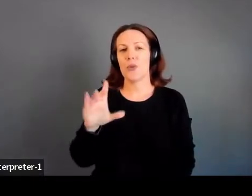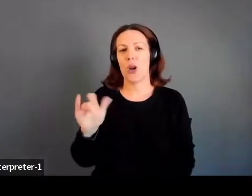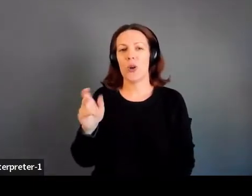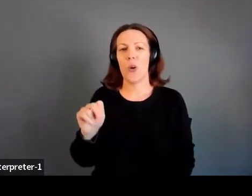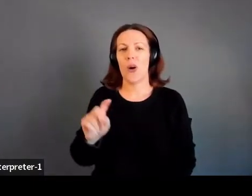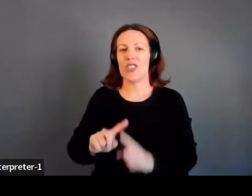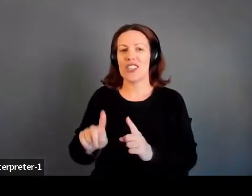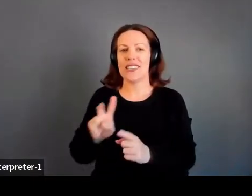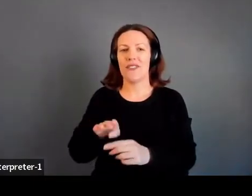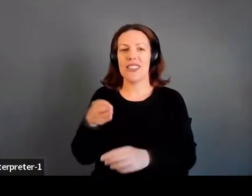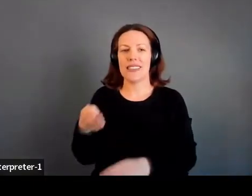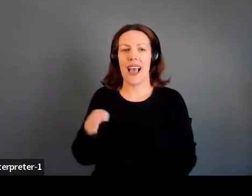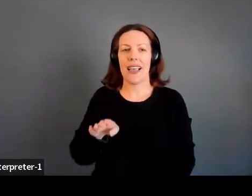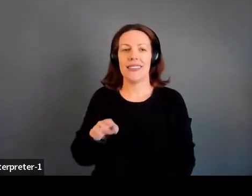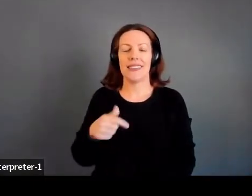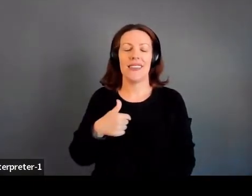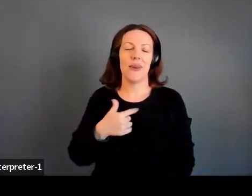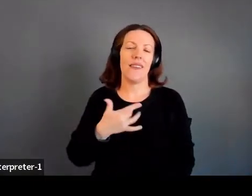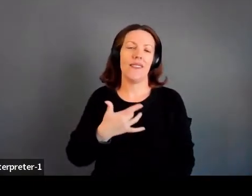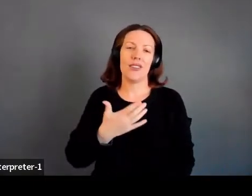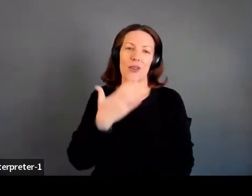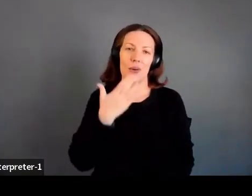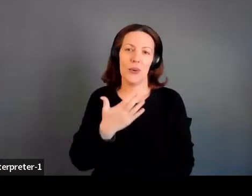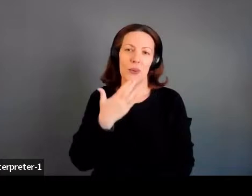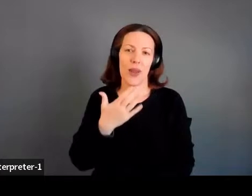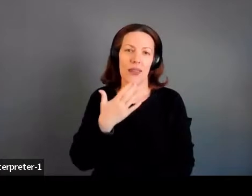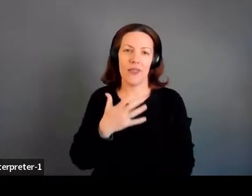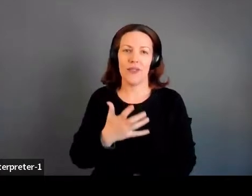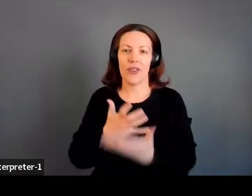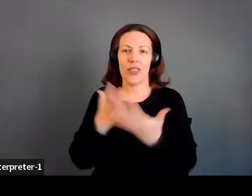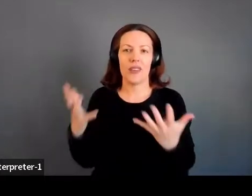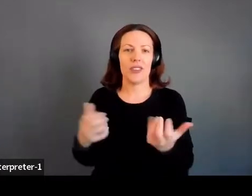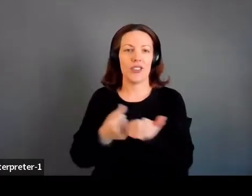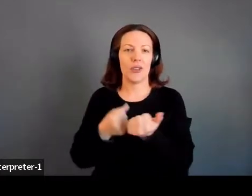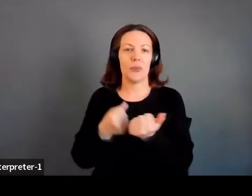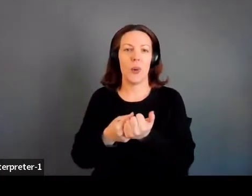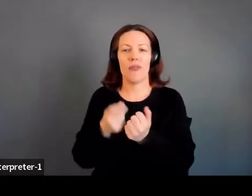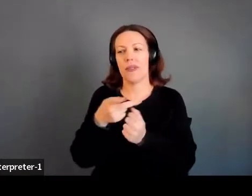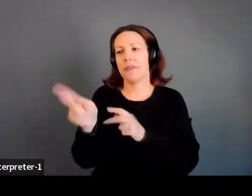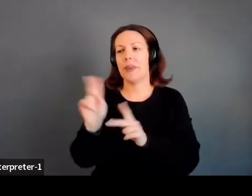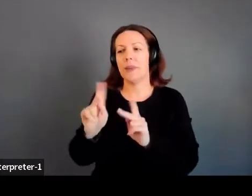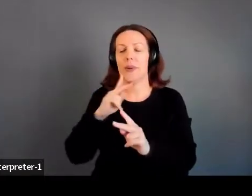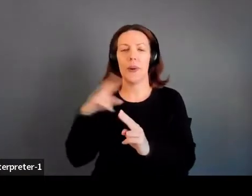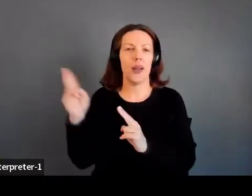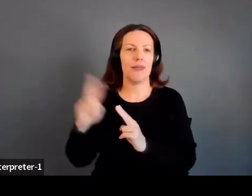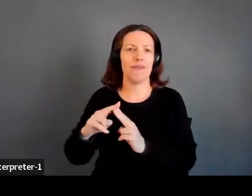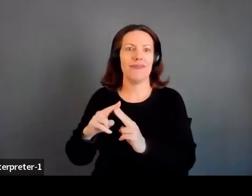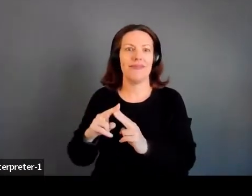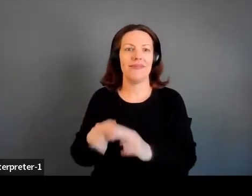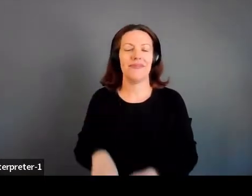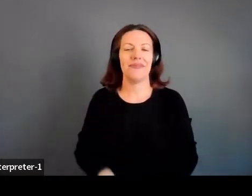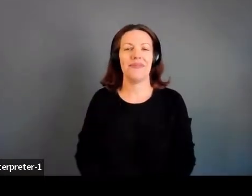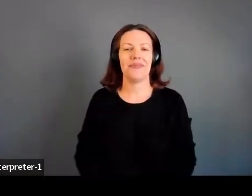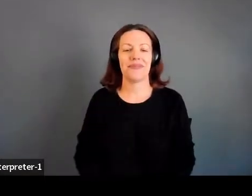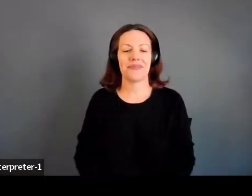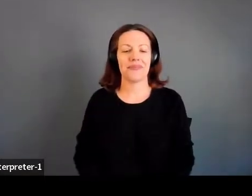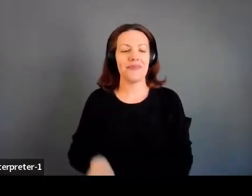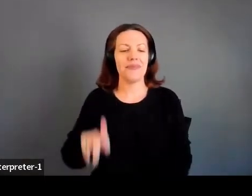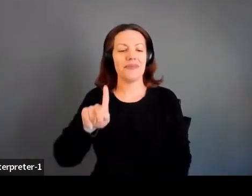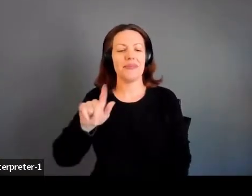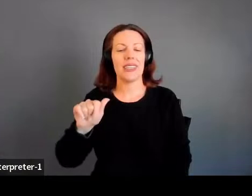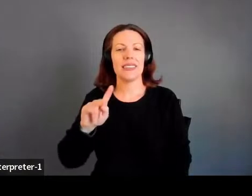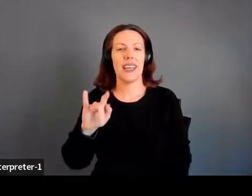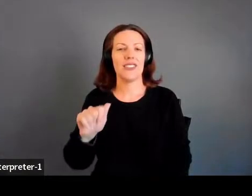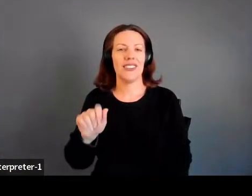I couldn't be more grateful for such immense support from such talented people. Fantastic. So we